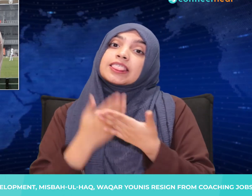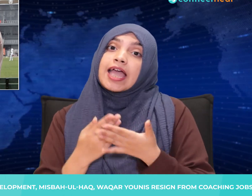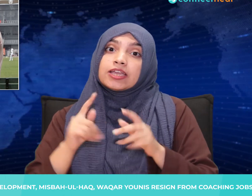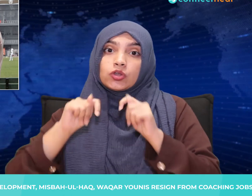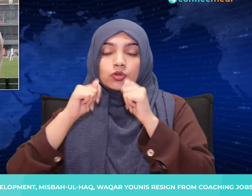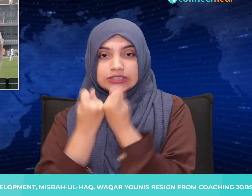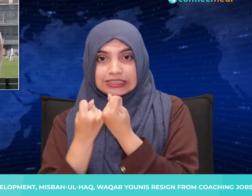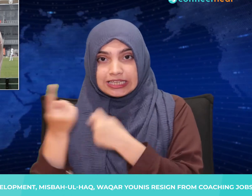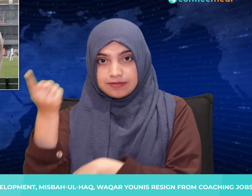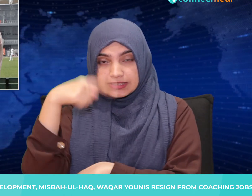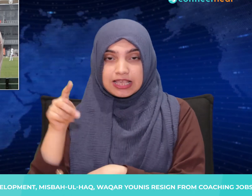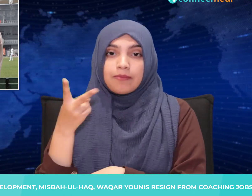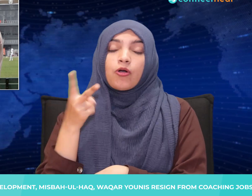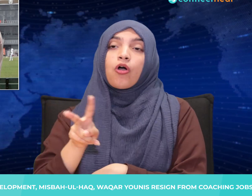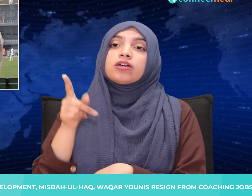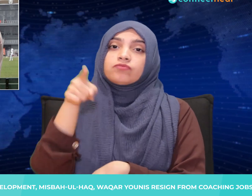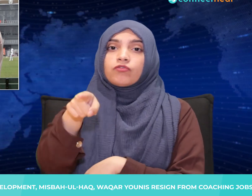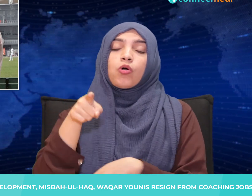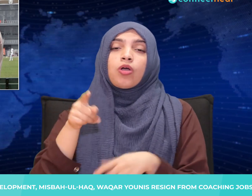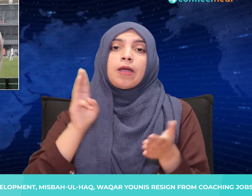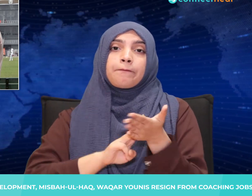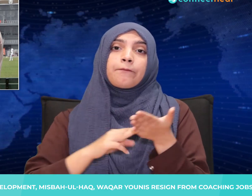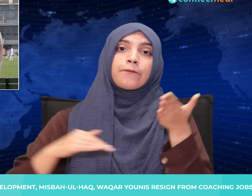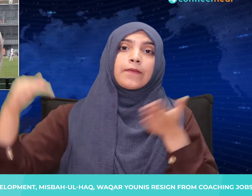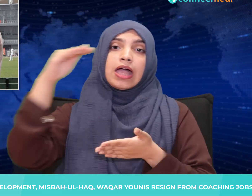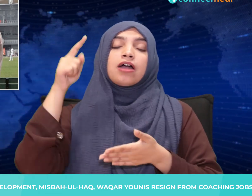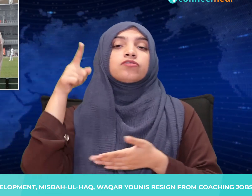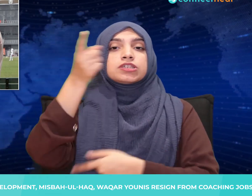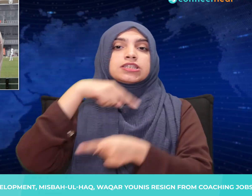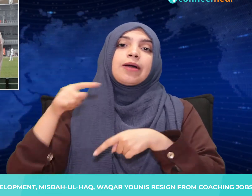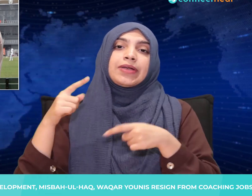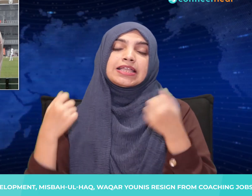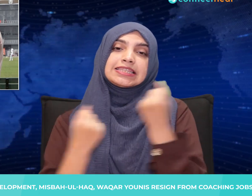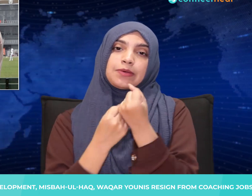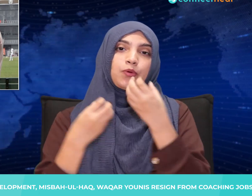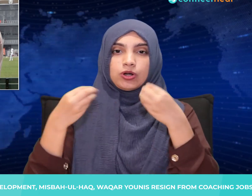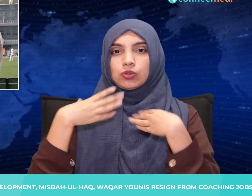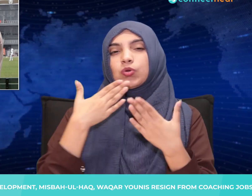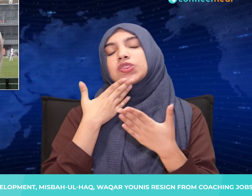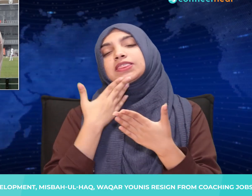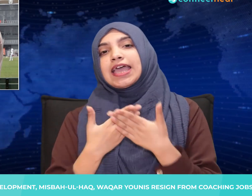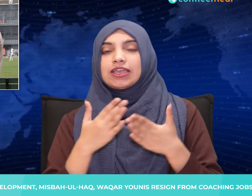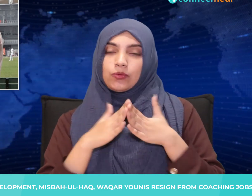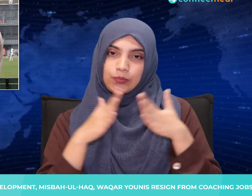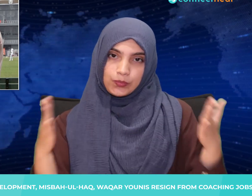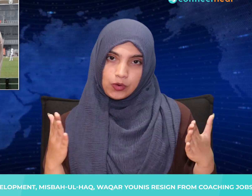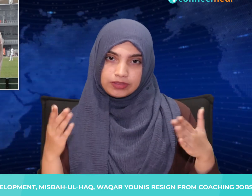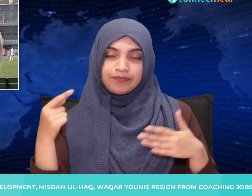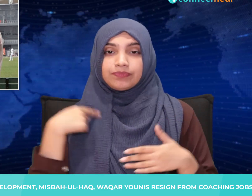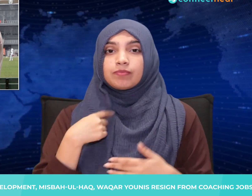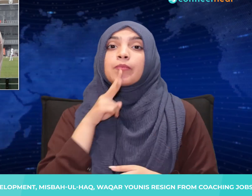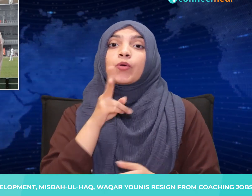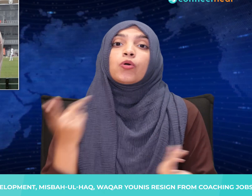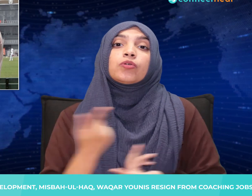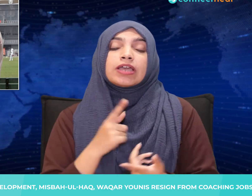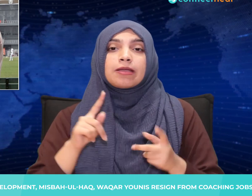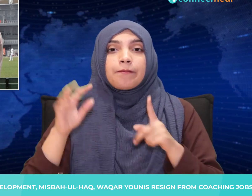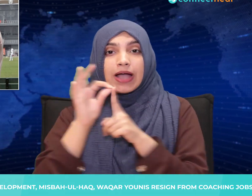management for their support. I wish the Pakistan cricket team best of luck in the upcoming events